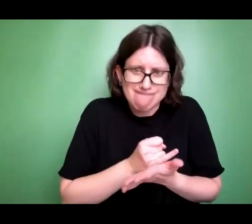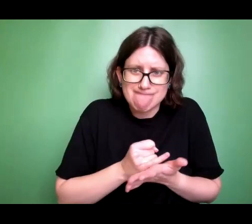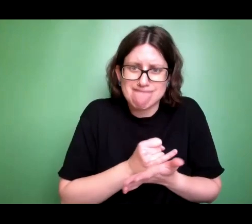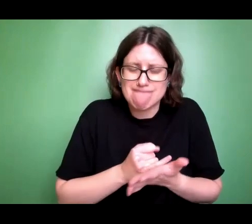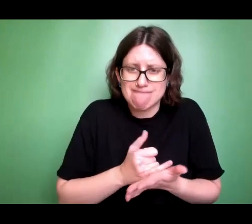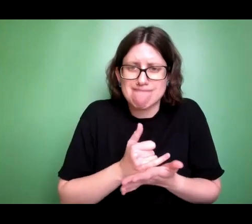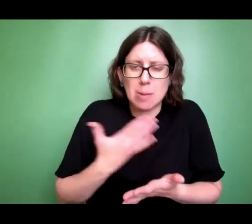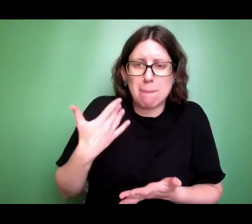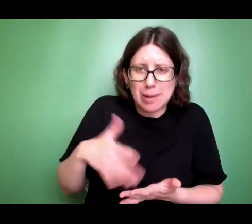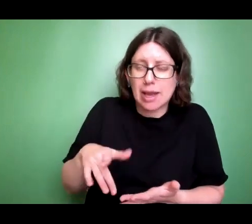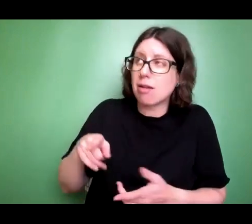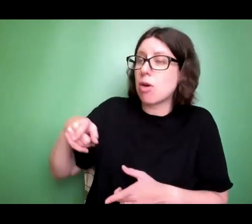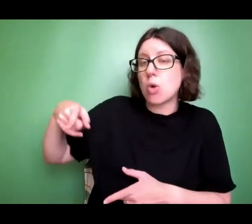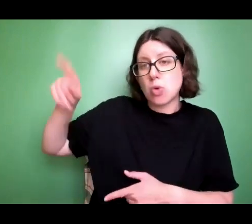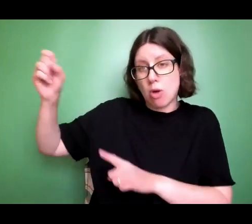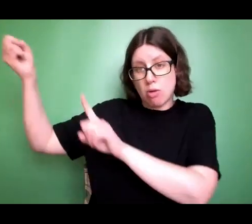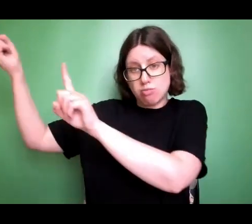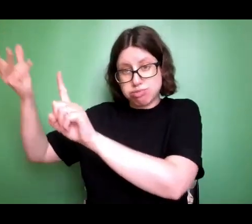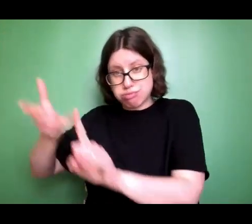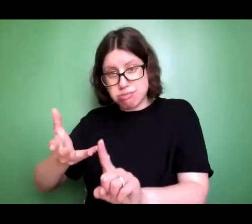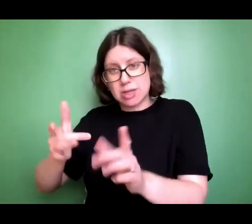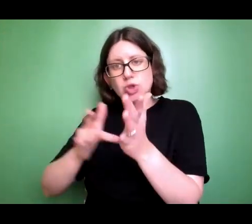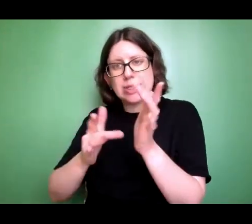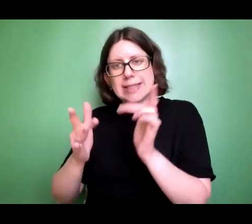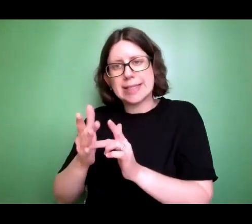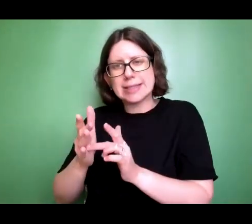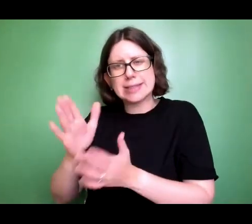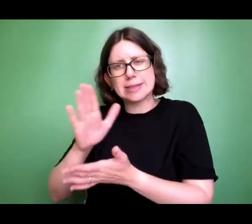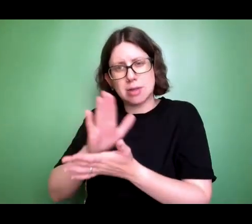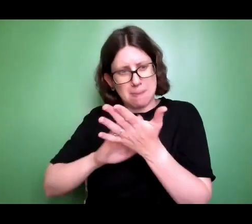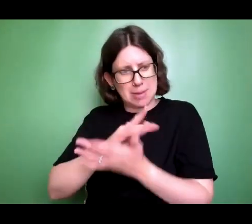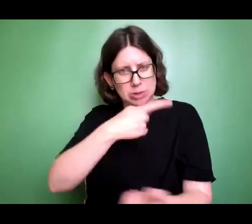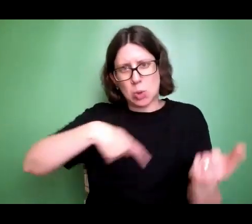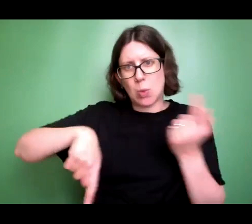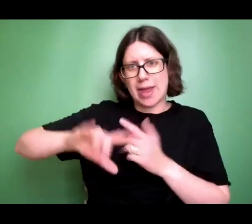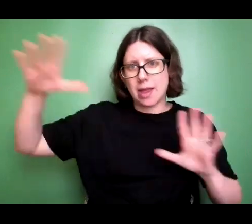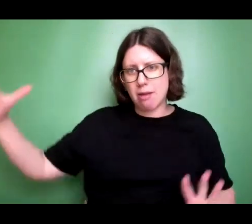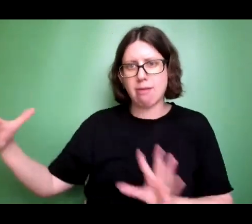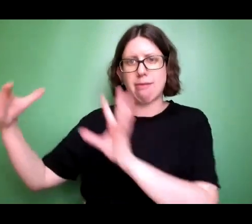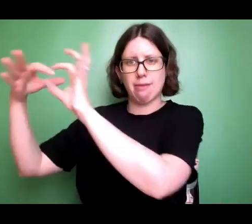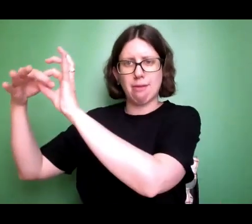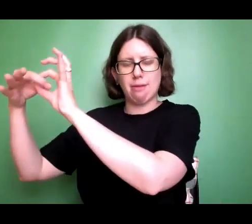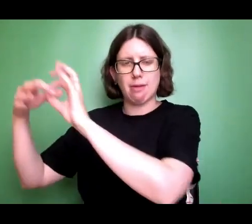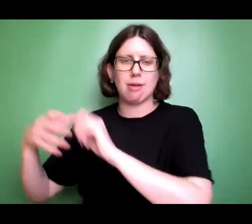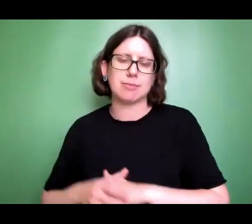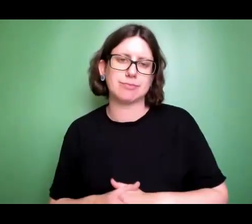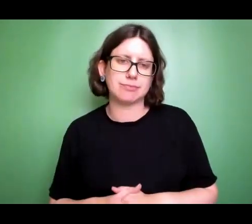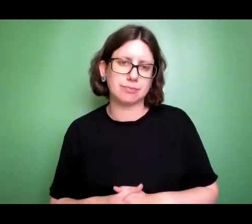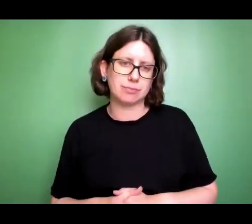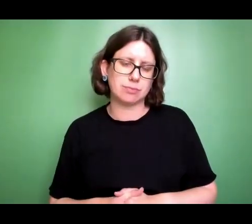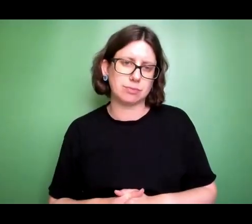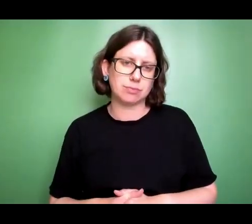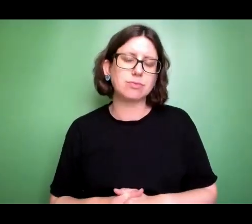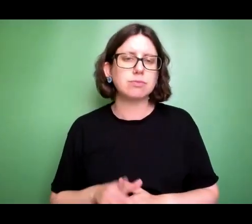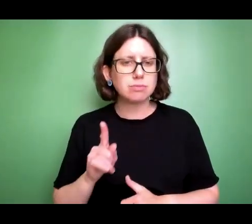teaching. God created the world in love, but unfortunately sin entered. And sin is the stuff that we do that hurts